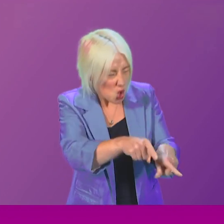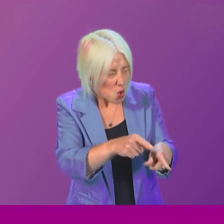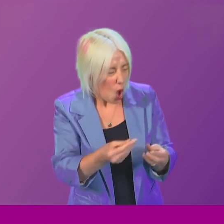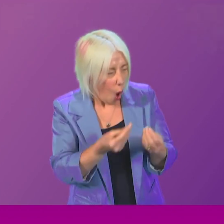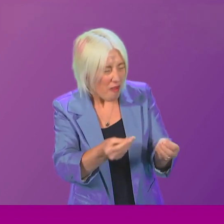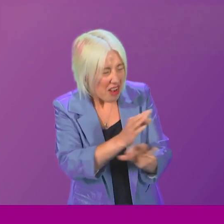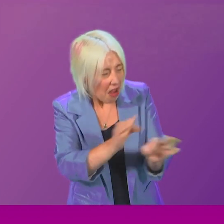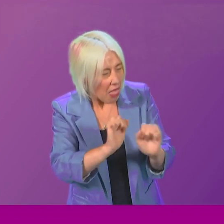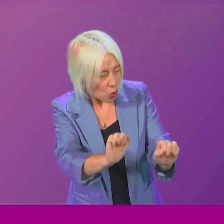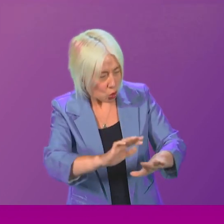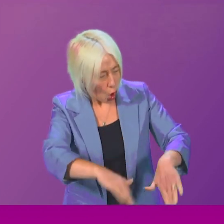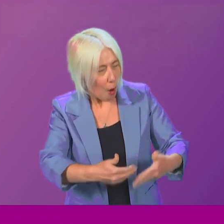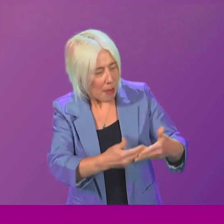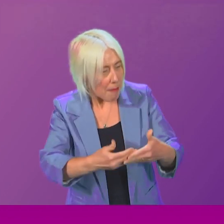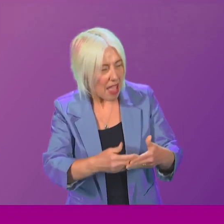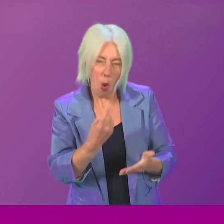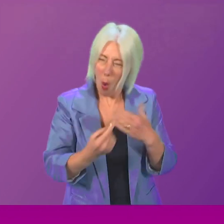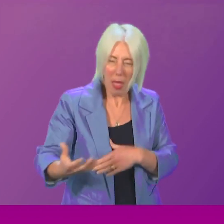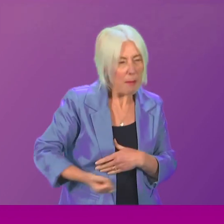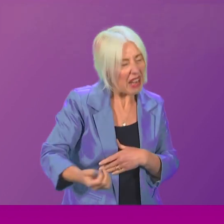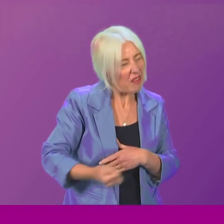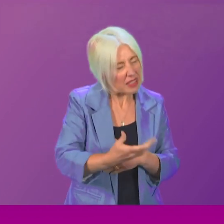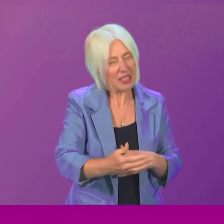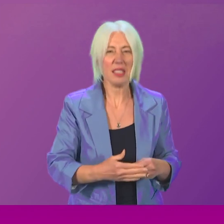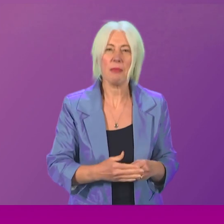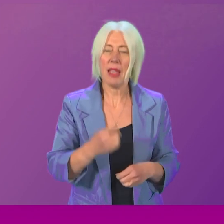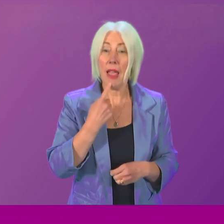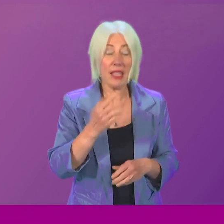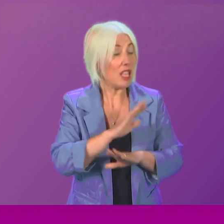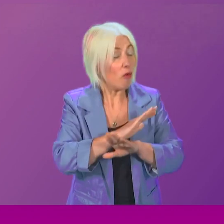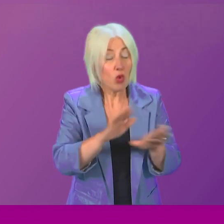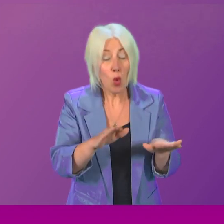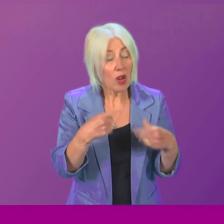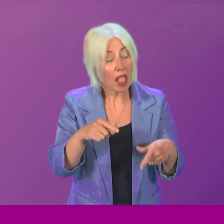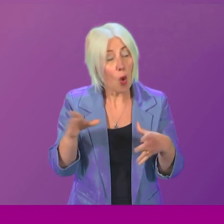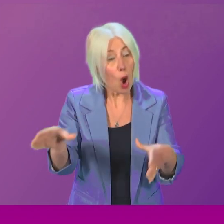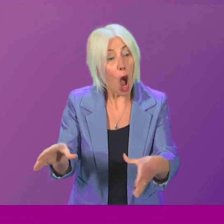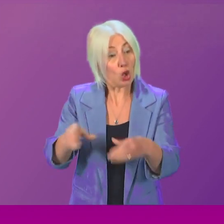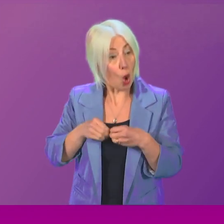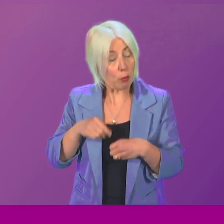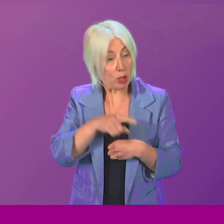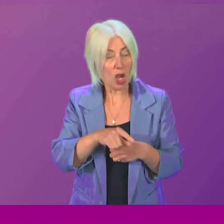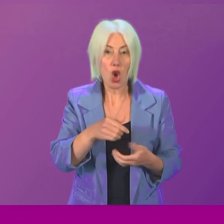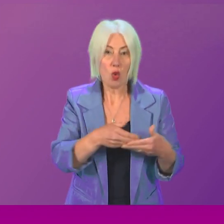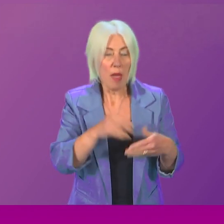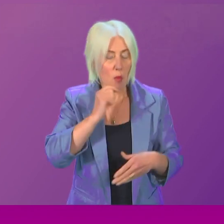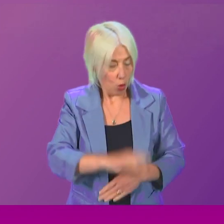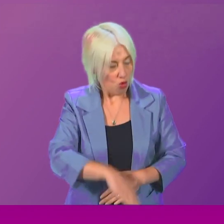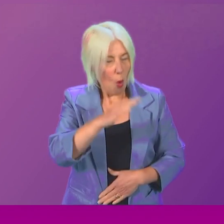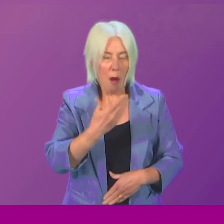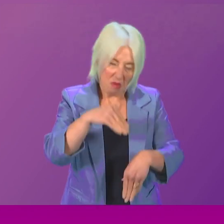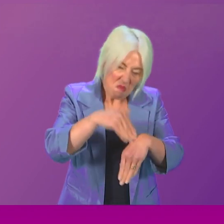child except state benefits. They were told that without adoption, their child would grow up a delinquent.